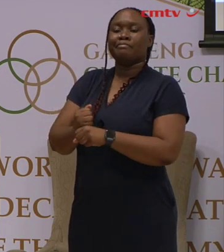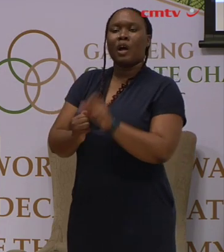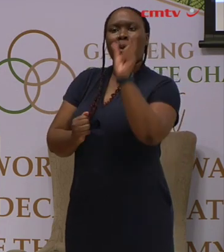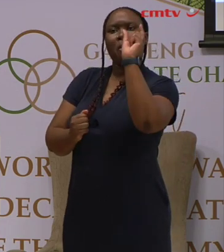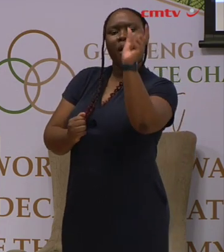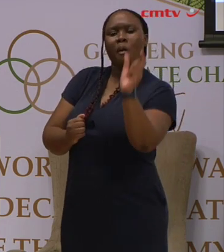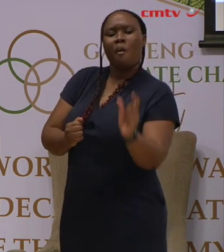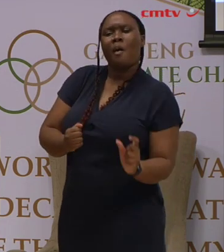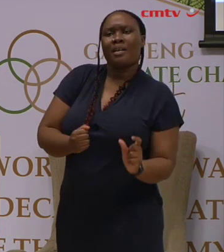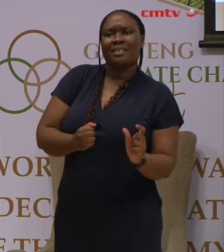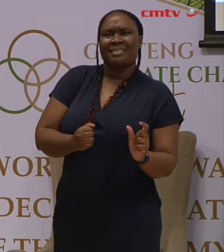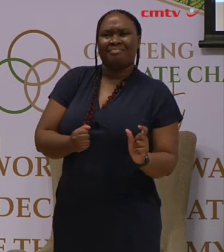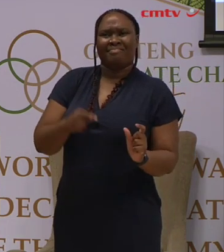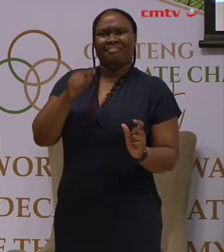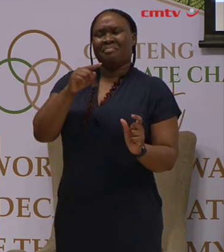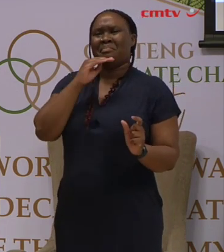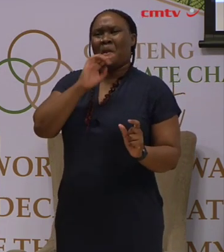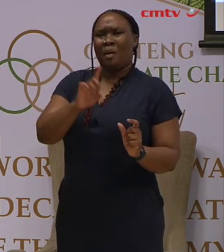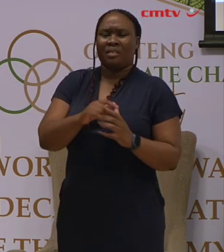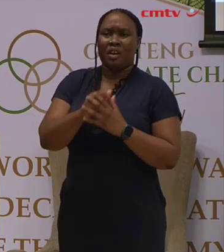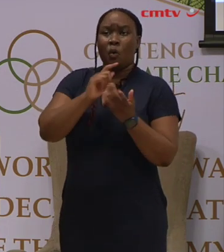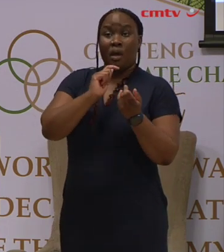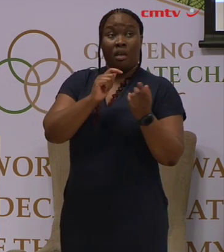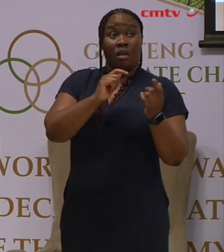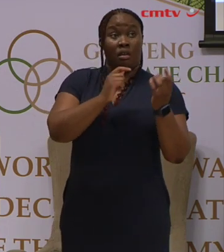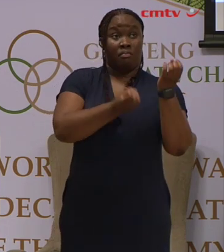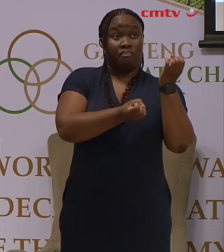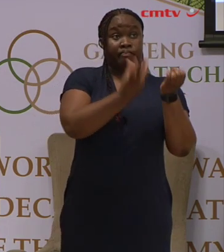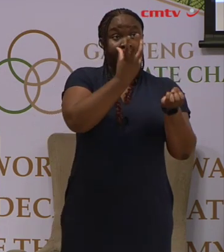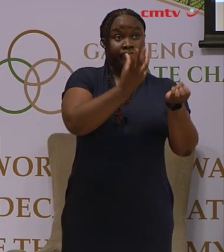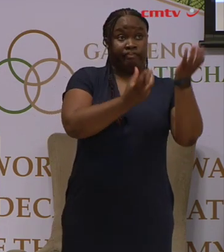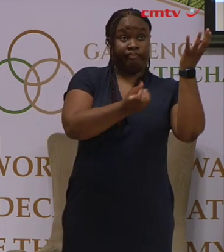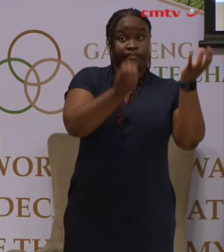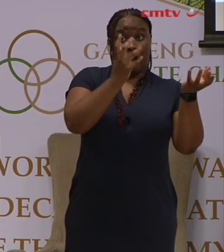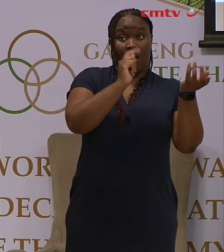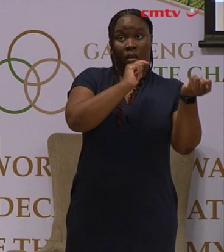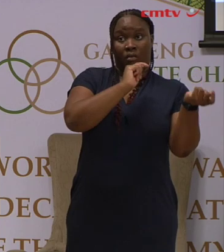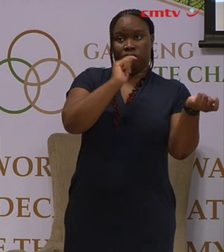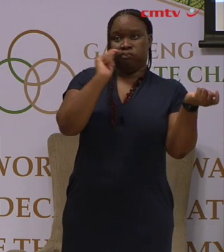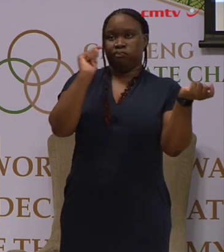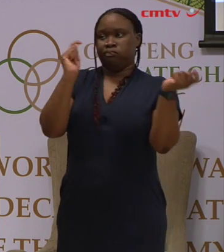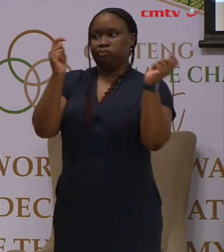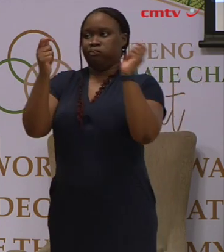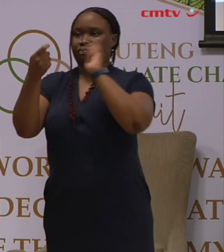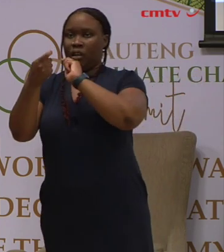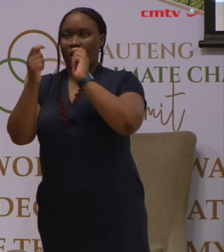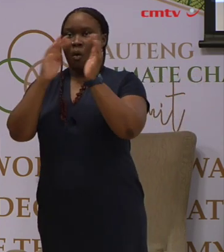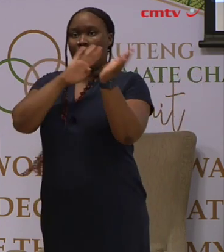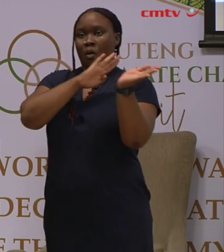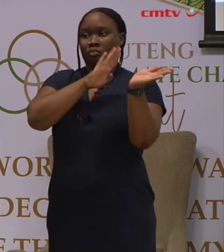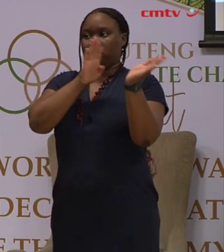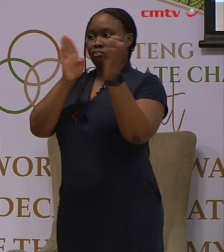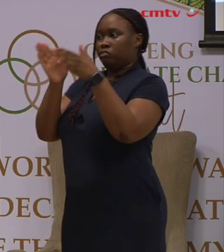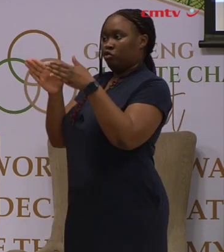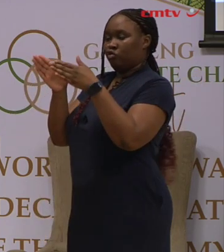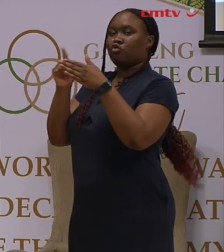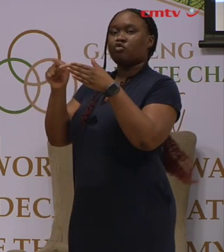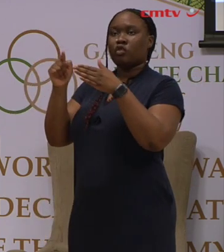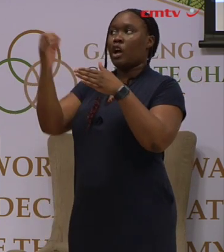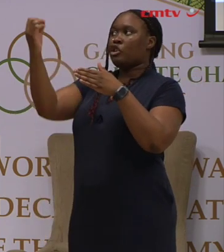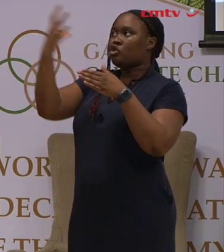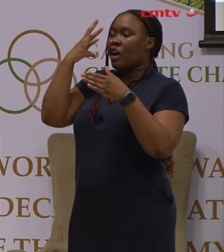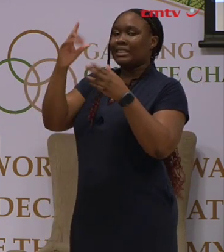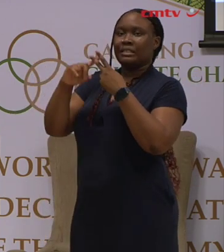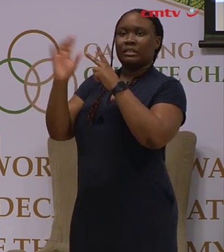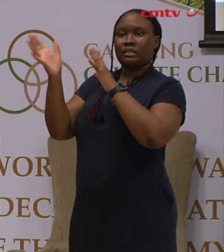of a just transition was coined by labor. And I think that is a very powerful point that